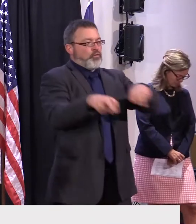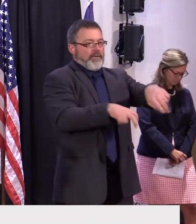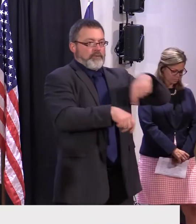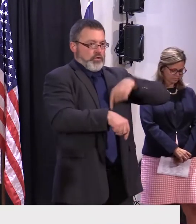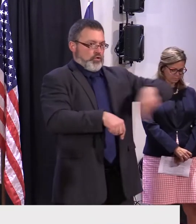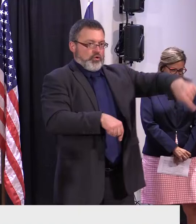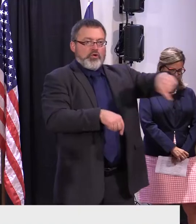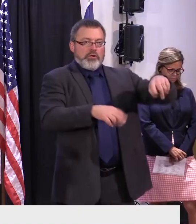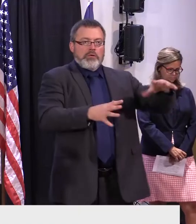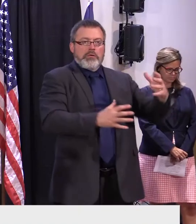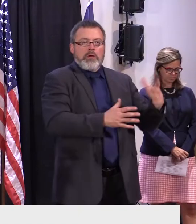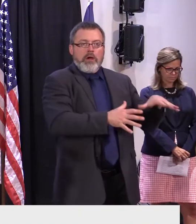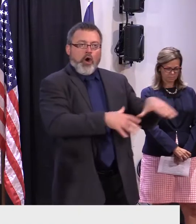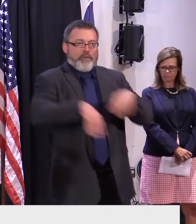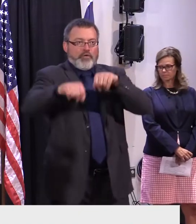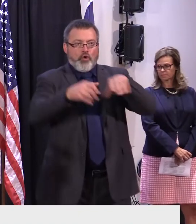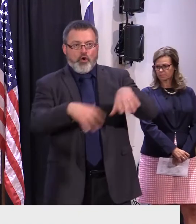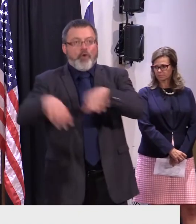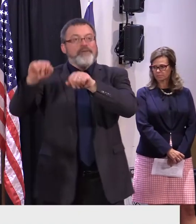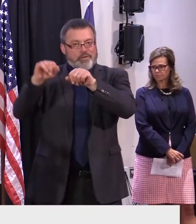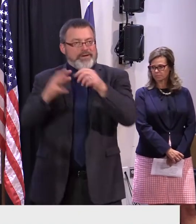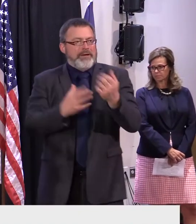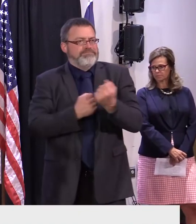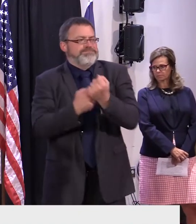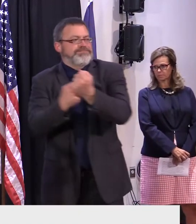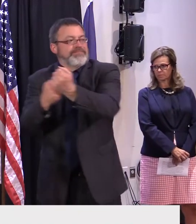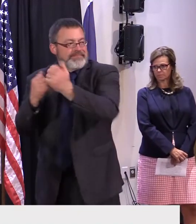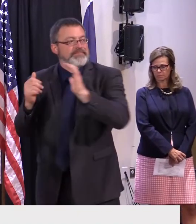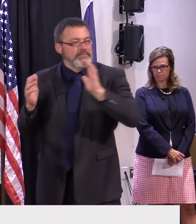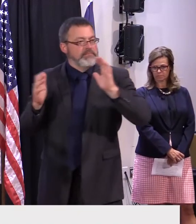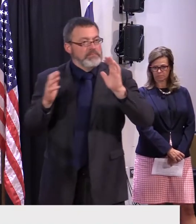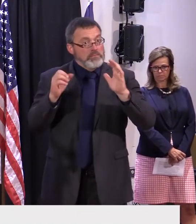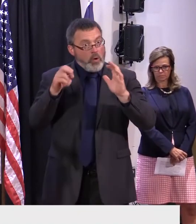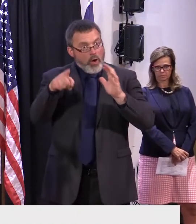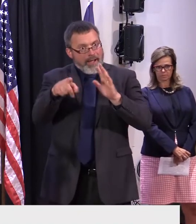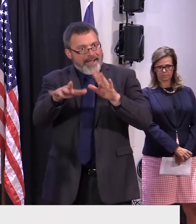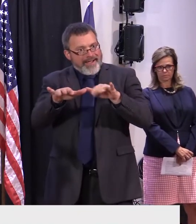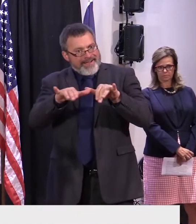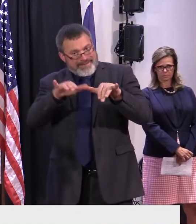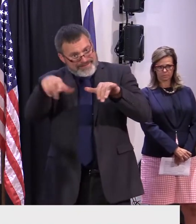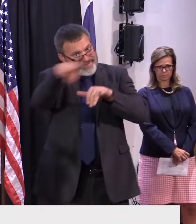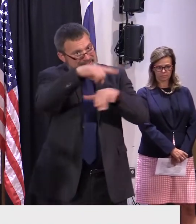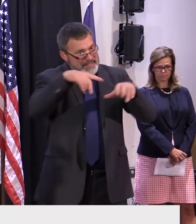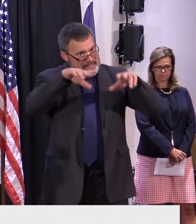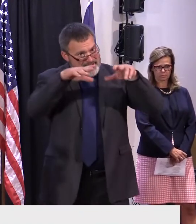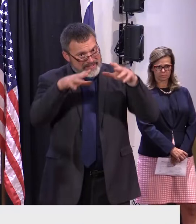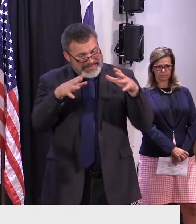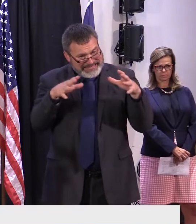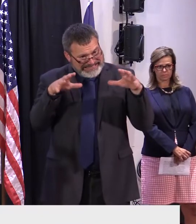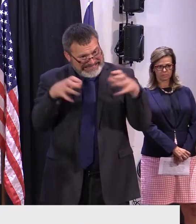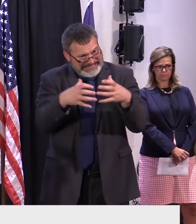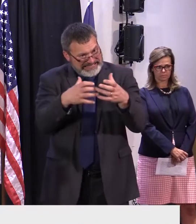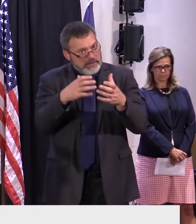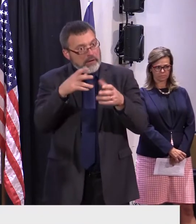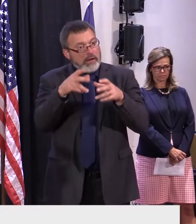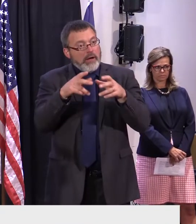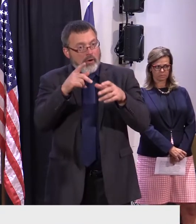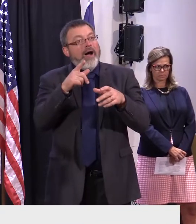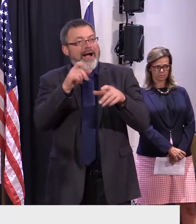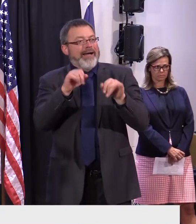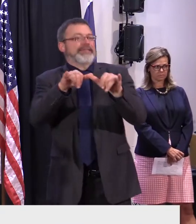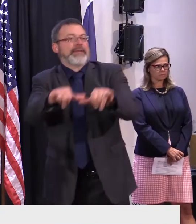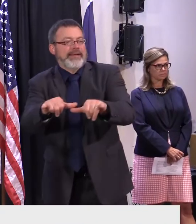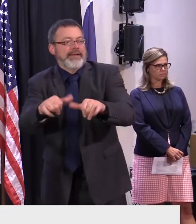existing programs to help them remain in their homes. And so we'll be working with our housing partners across the state to make sure